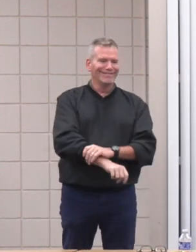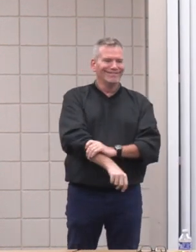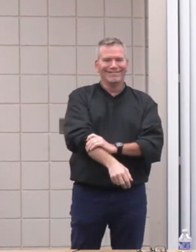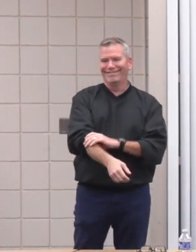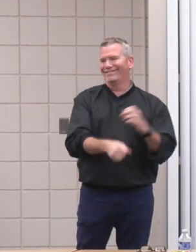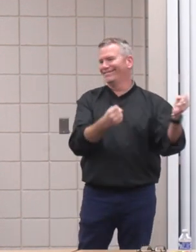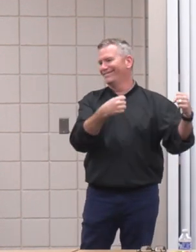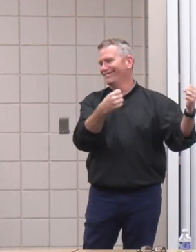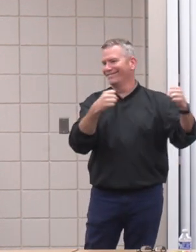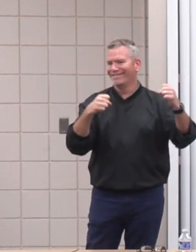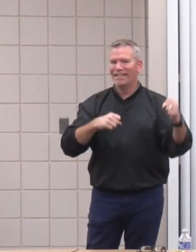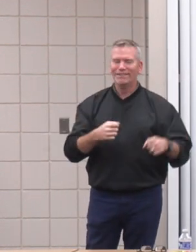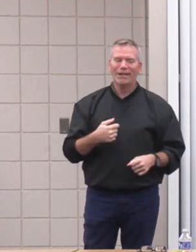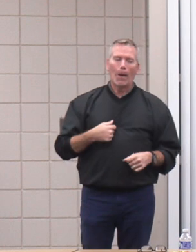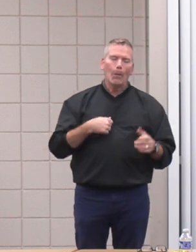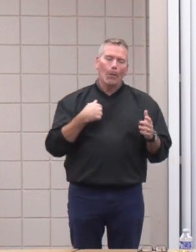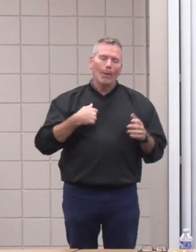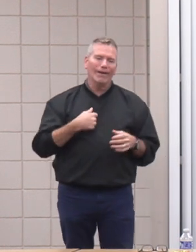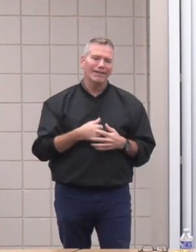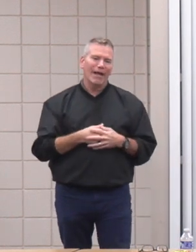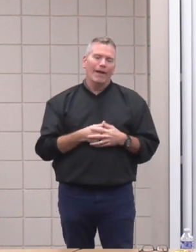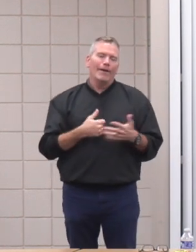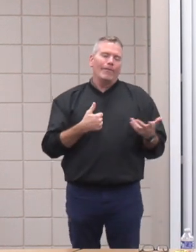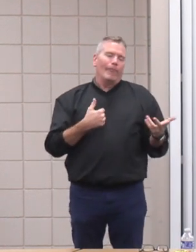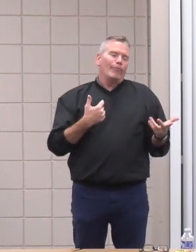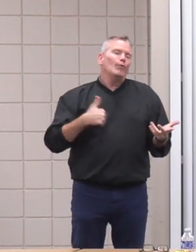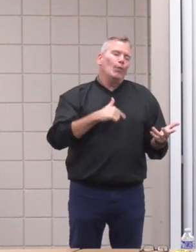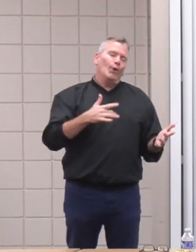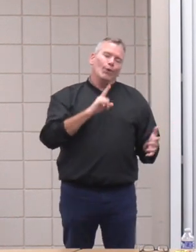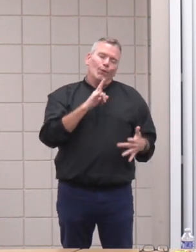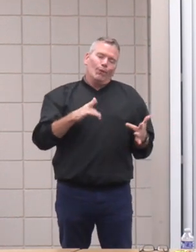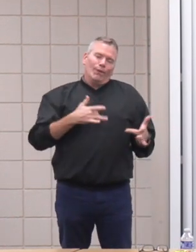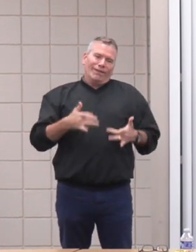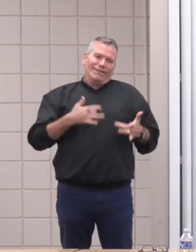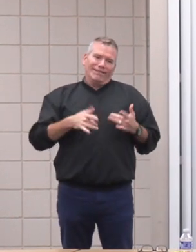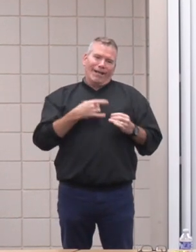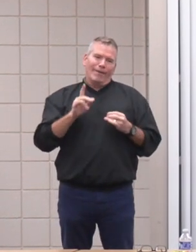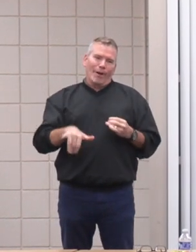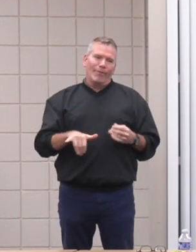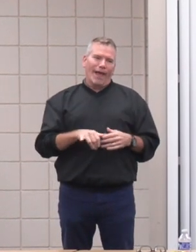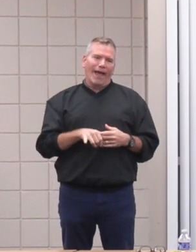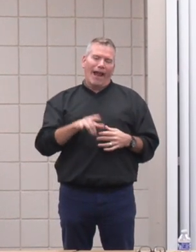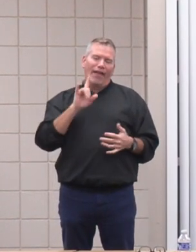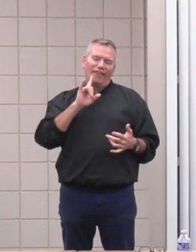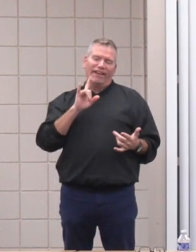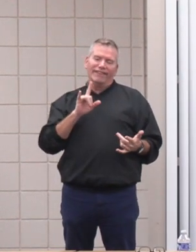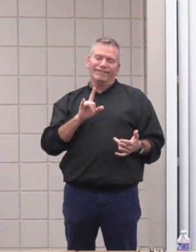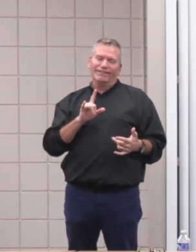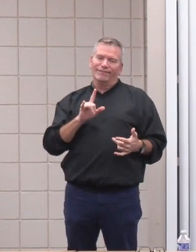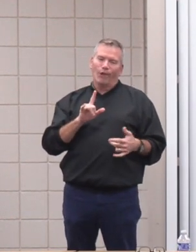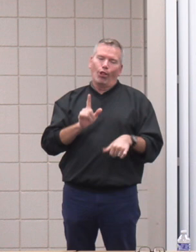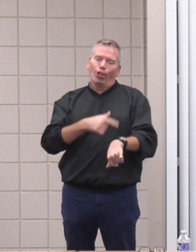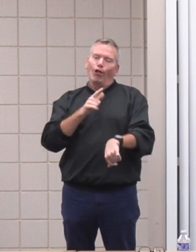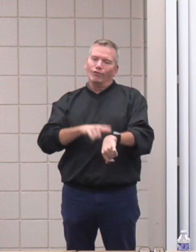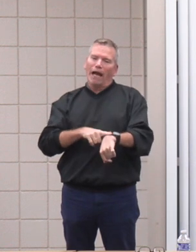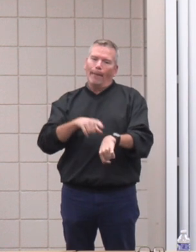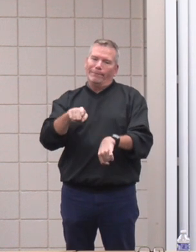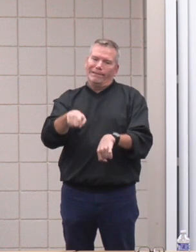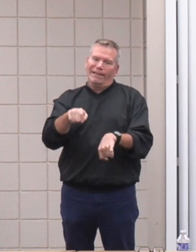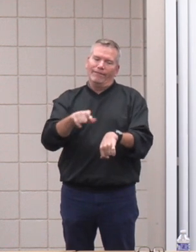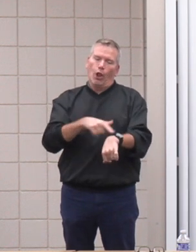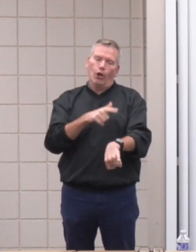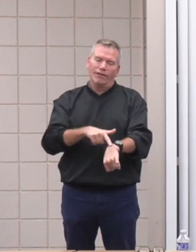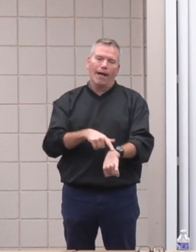make sure, we're to make sure we can help. No, we're pretty excited about it, and they're overdue, and we've got, so